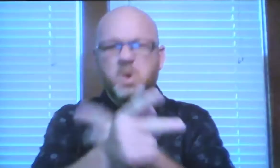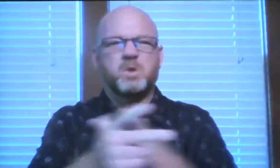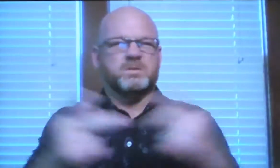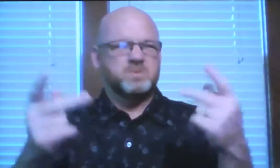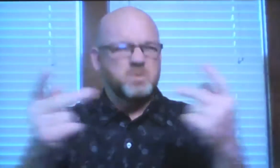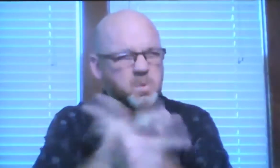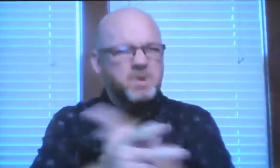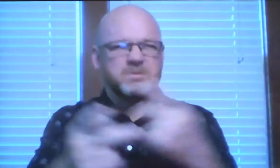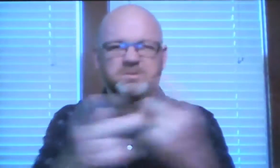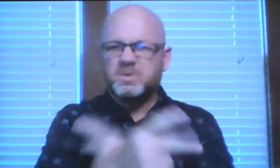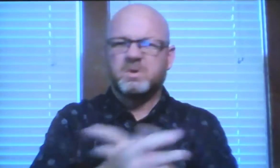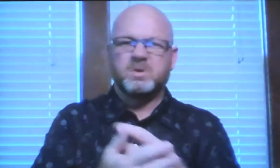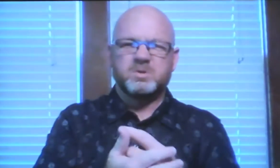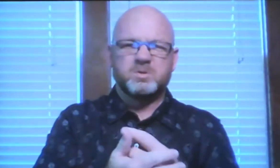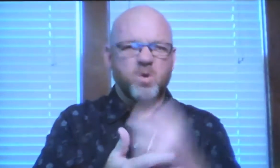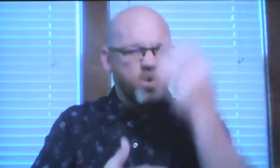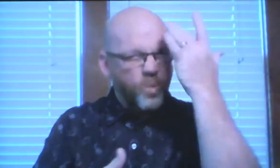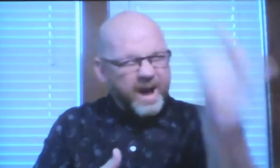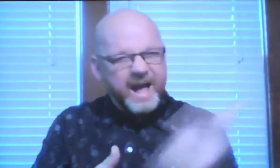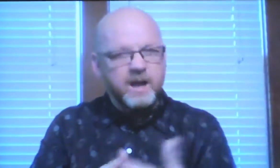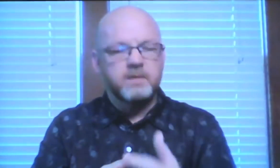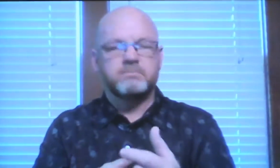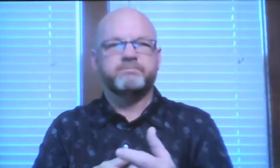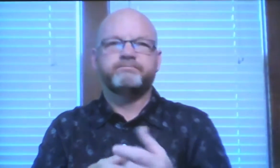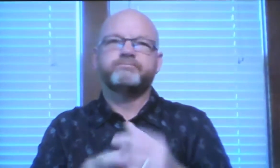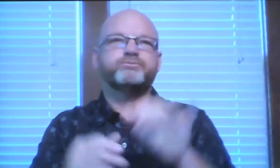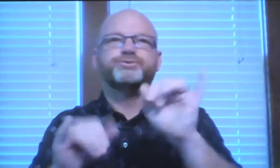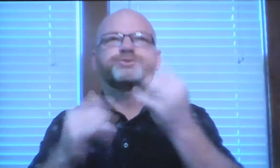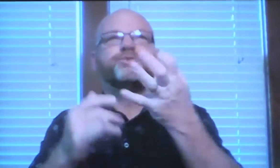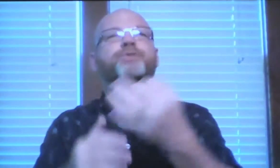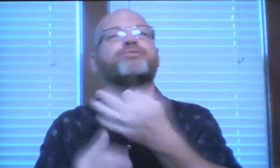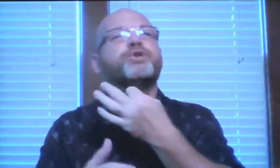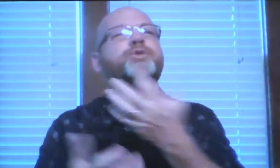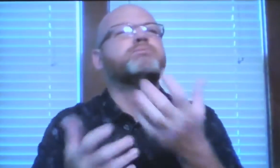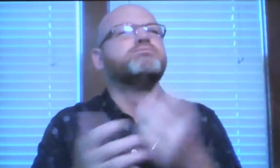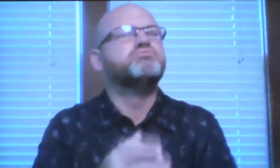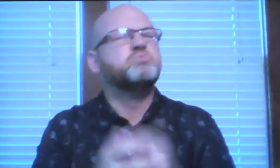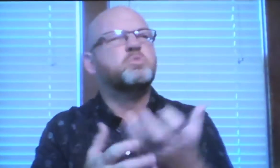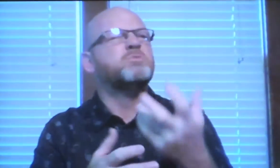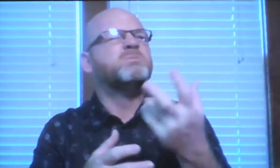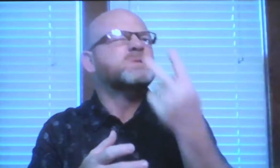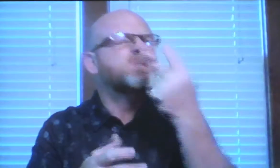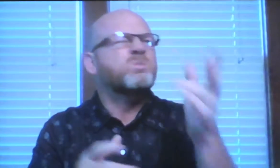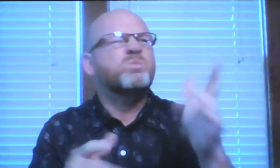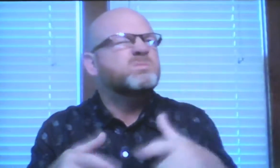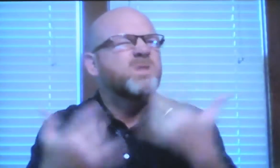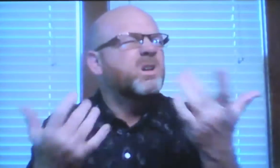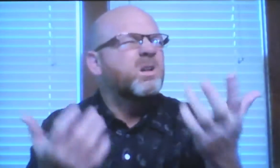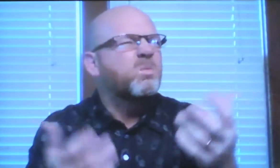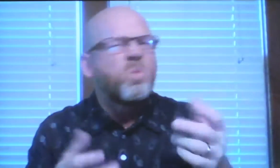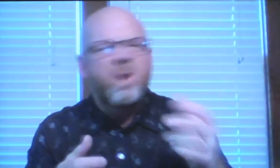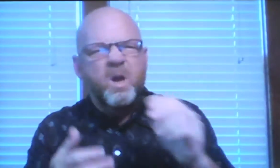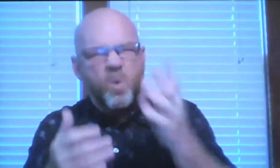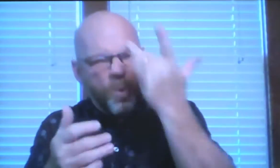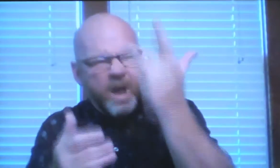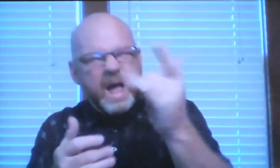And life became worse and worse. And it started because he was just